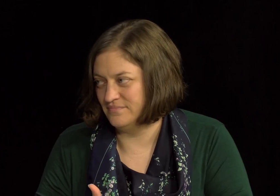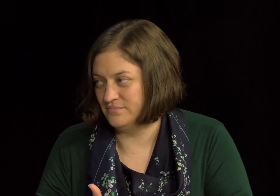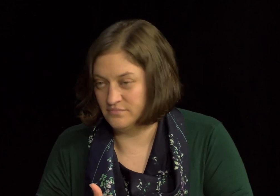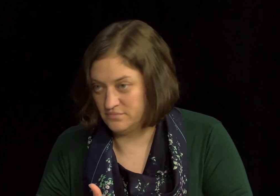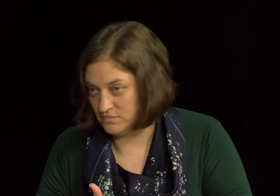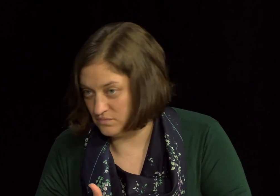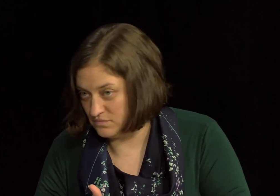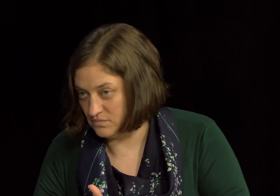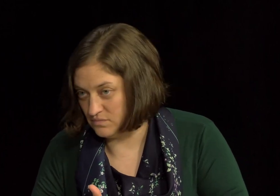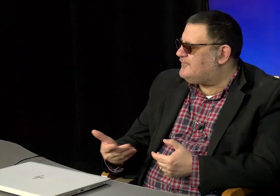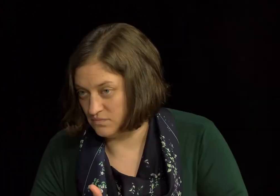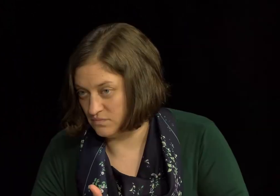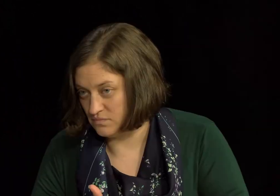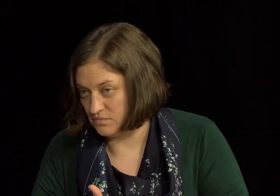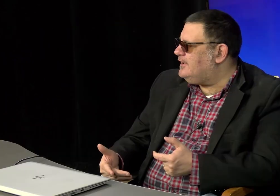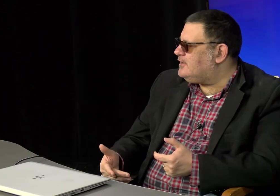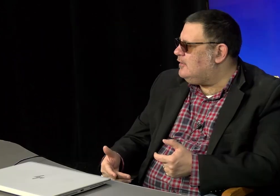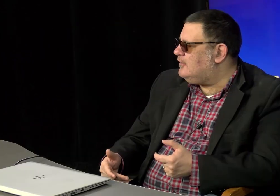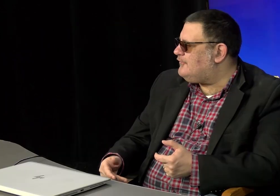Why do people get scared of relay calls?